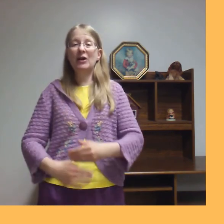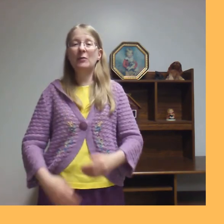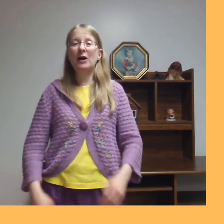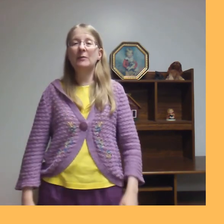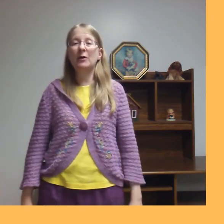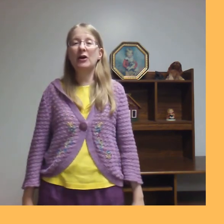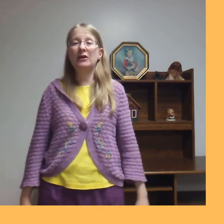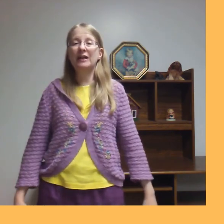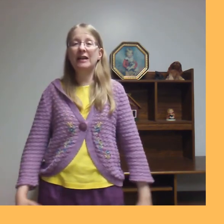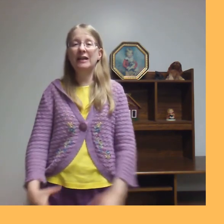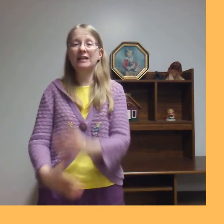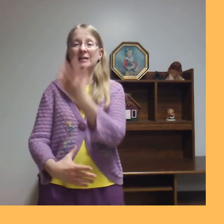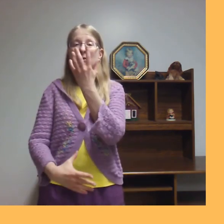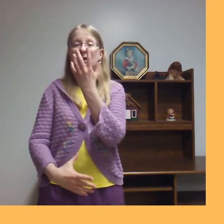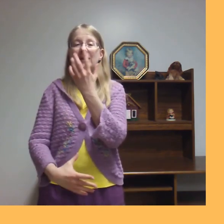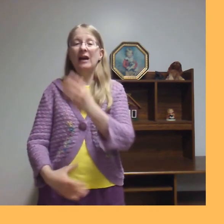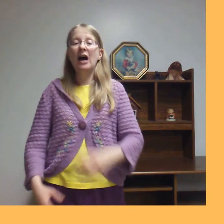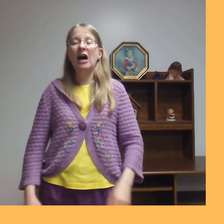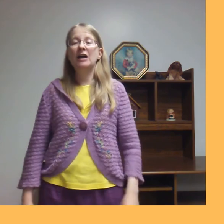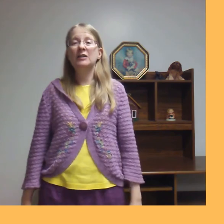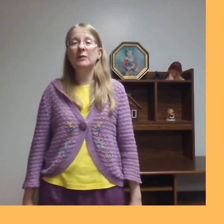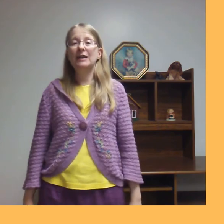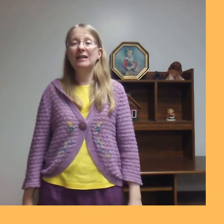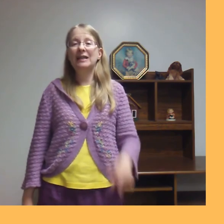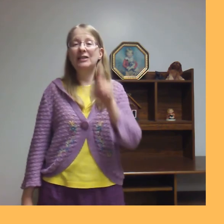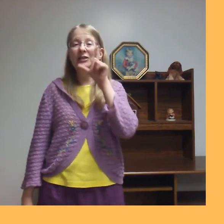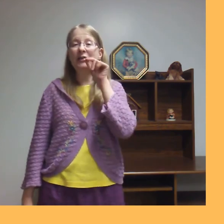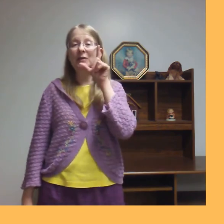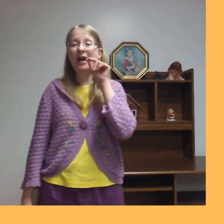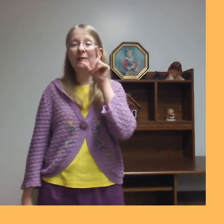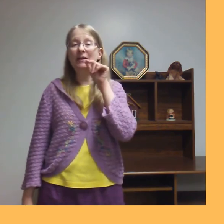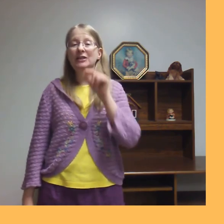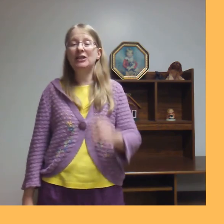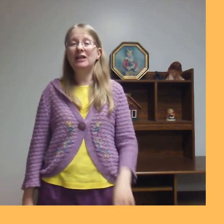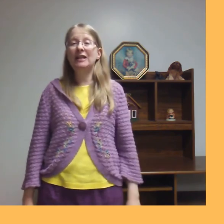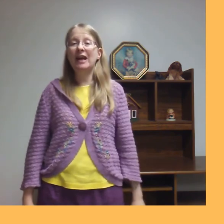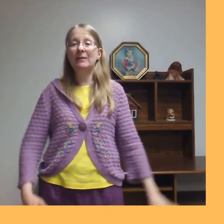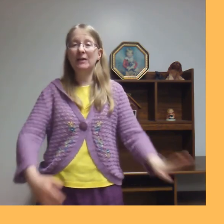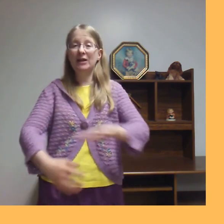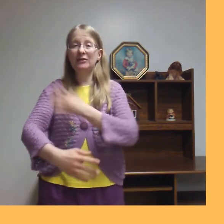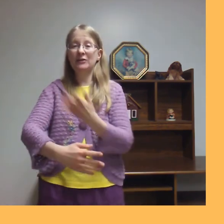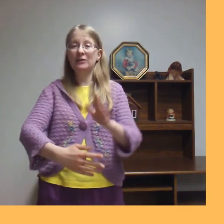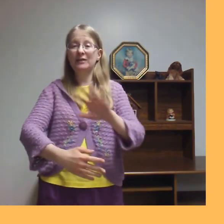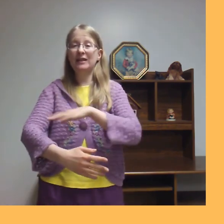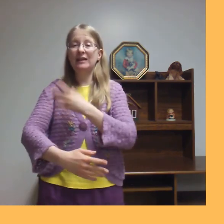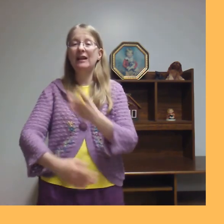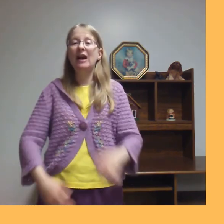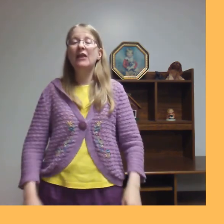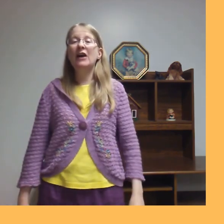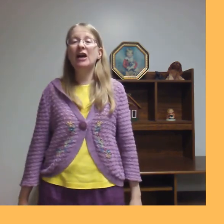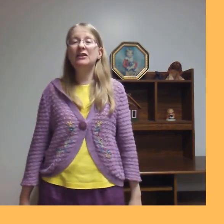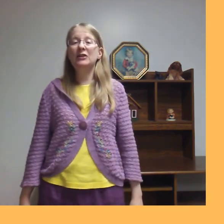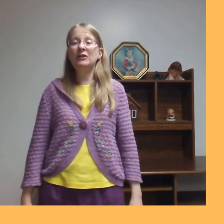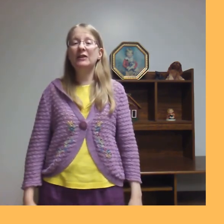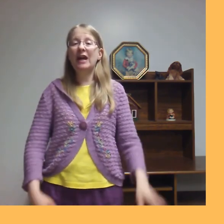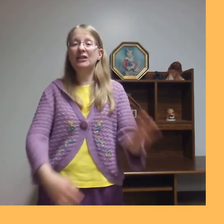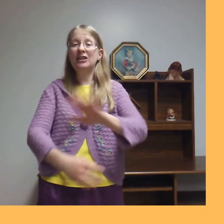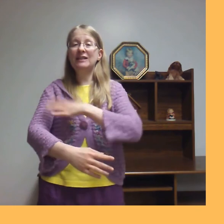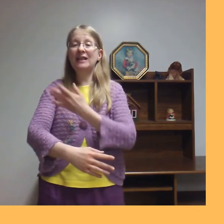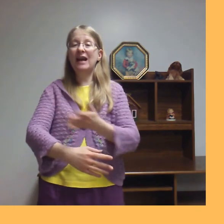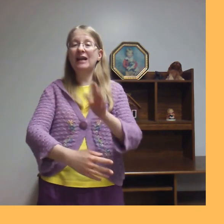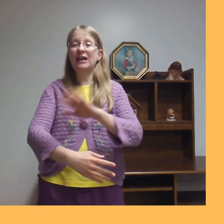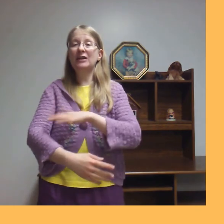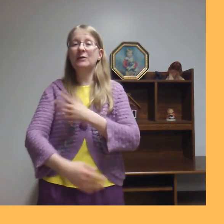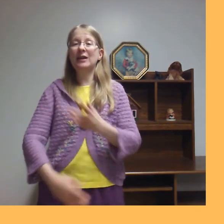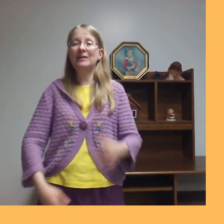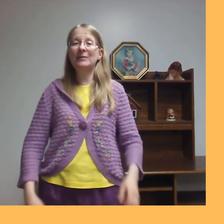window one morning in spring, a sweet little robin she came there to sing. The tune that